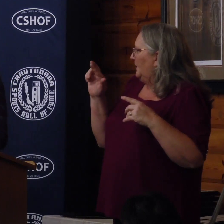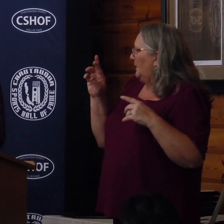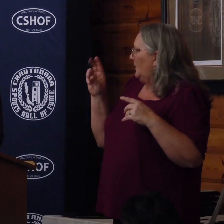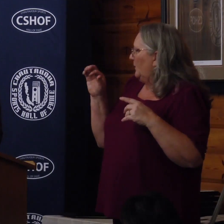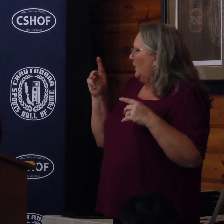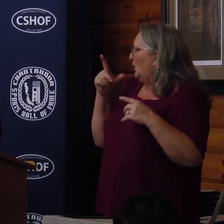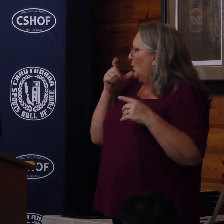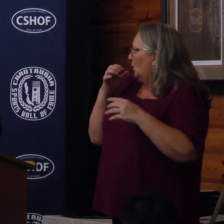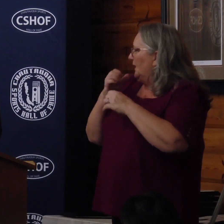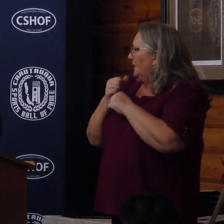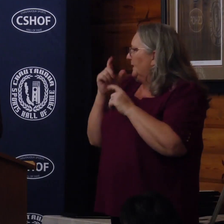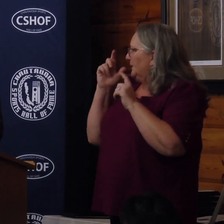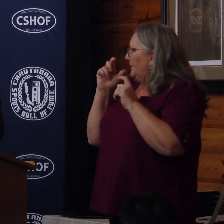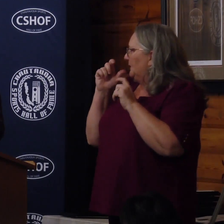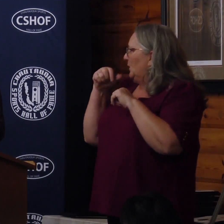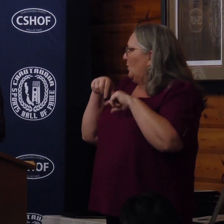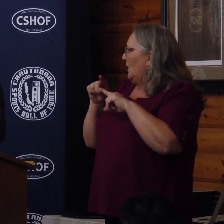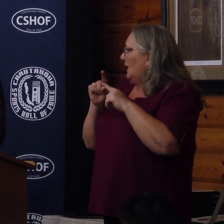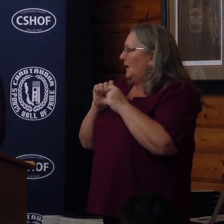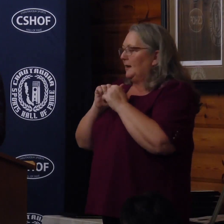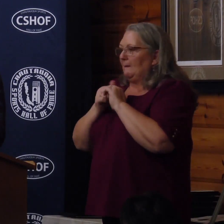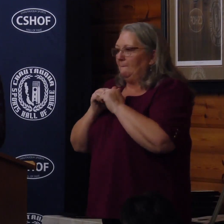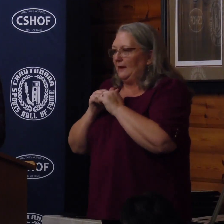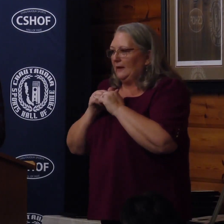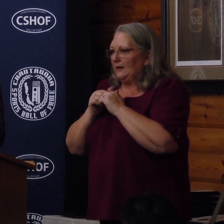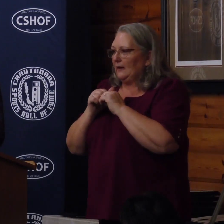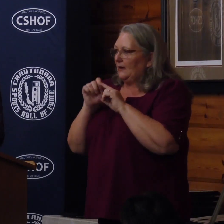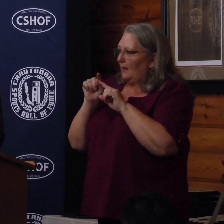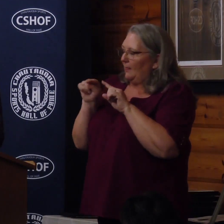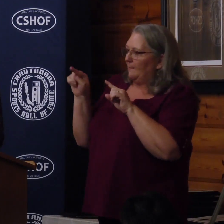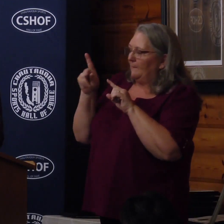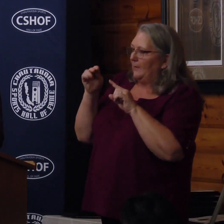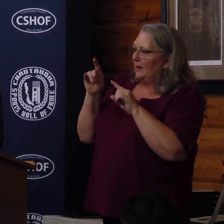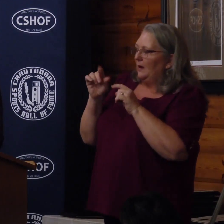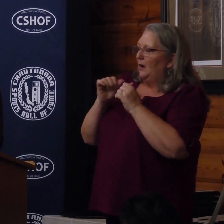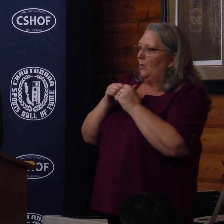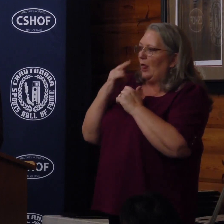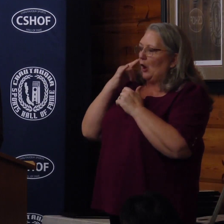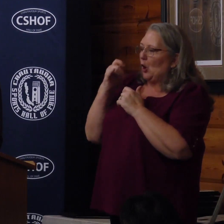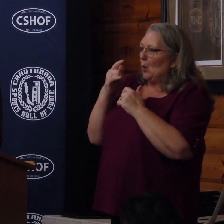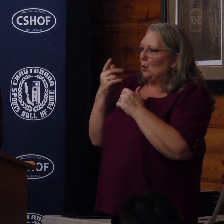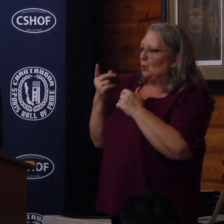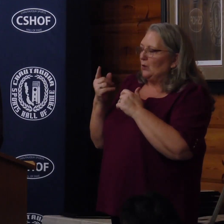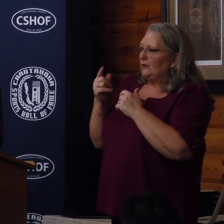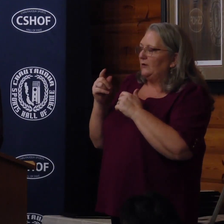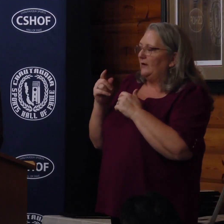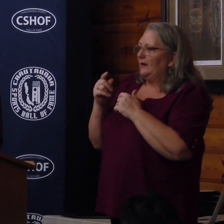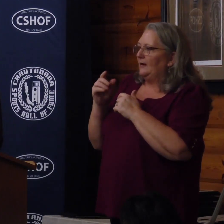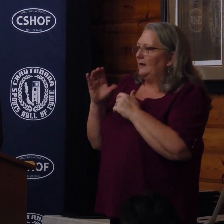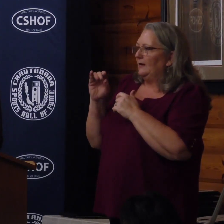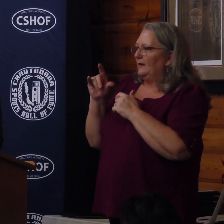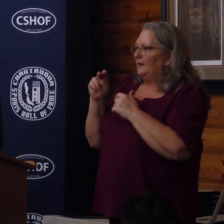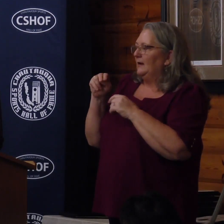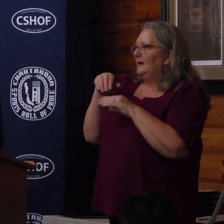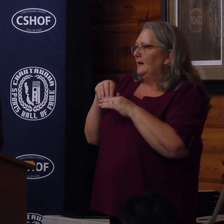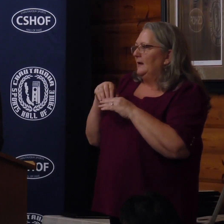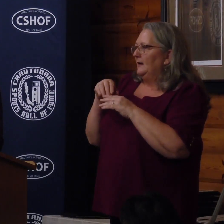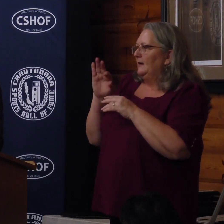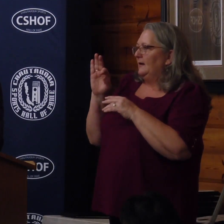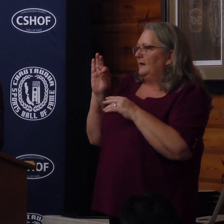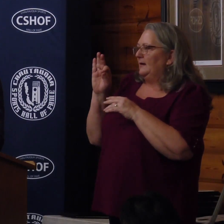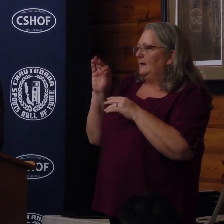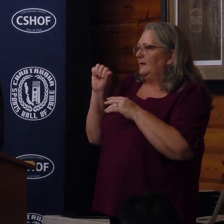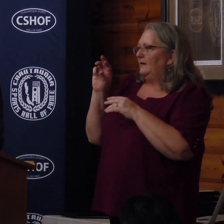picture while competing across the pond with a golden retriever, Colin, and a fawn in